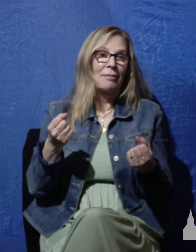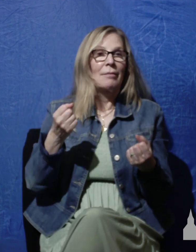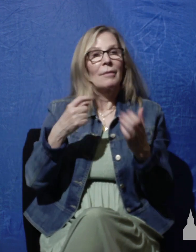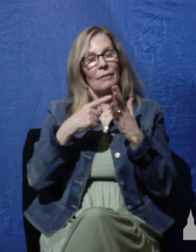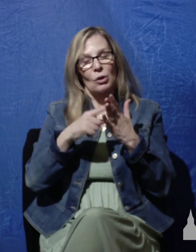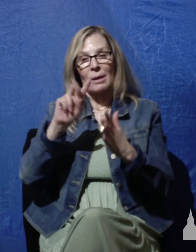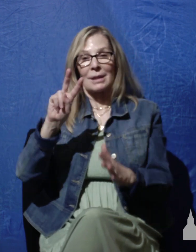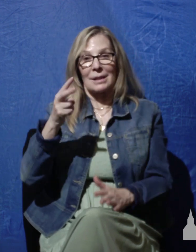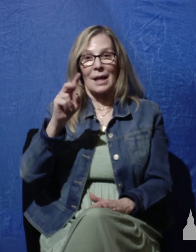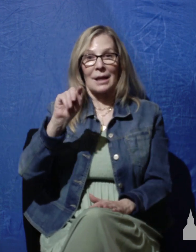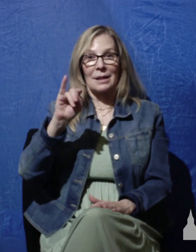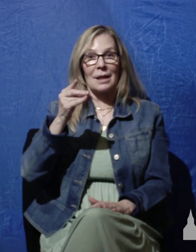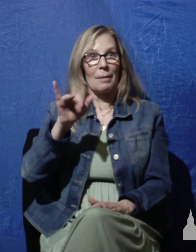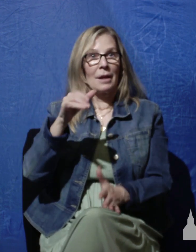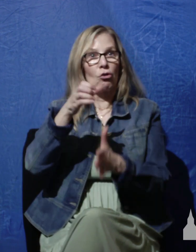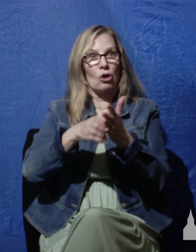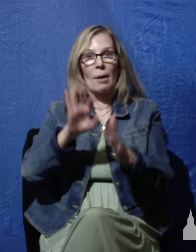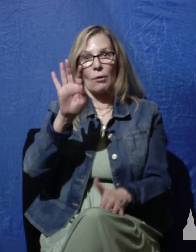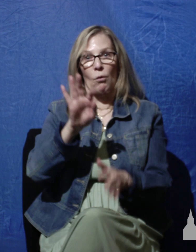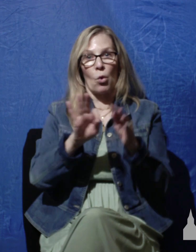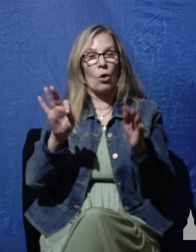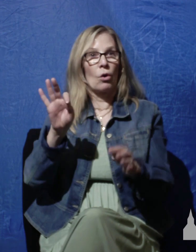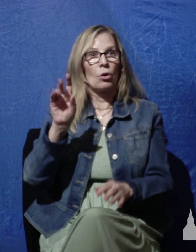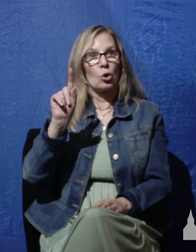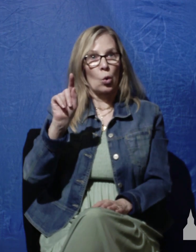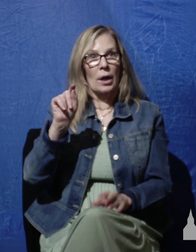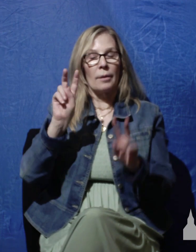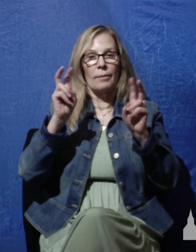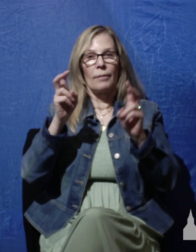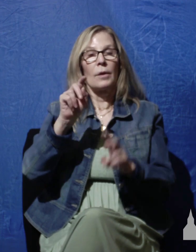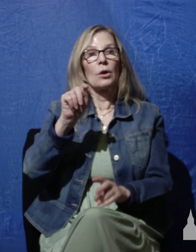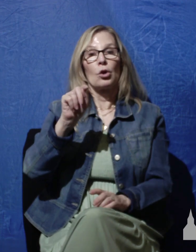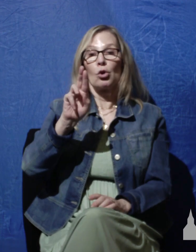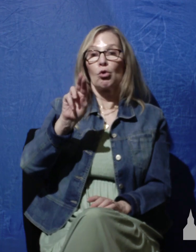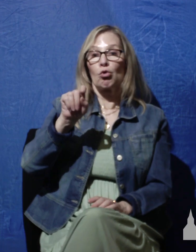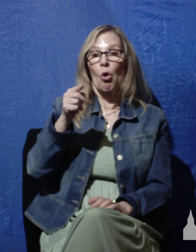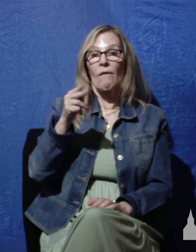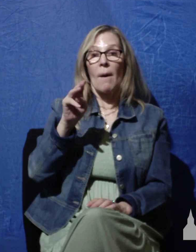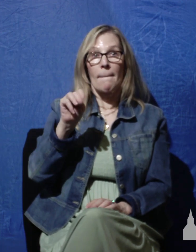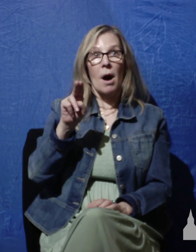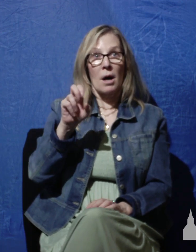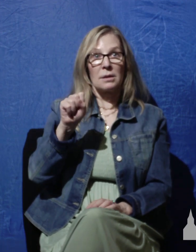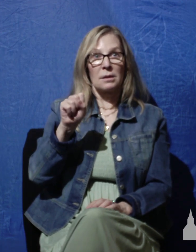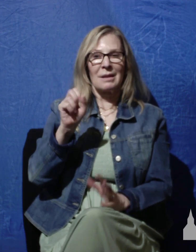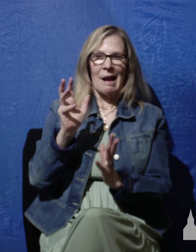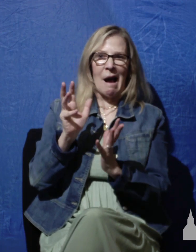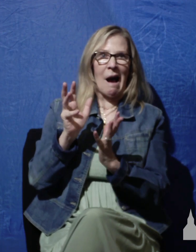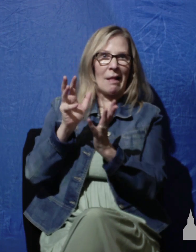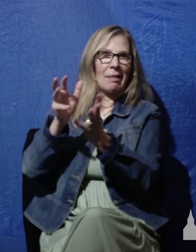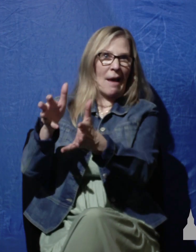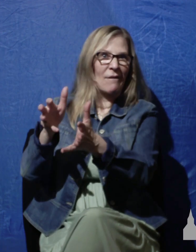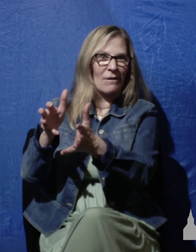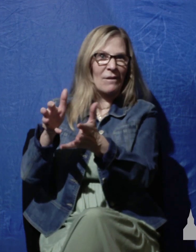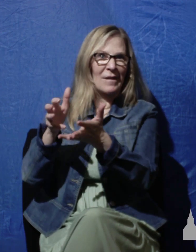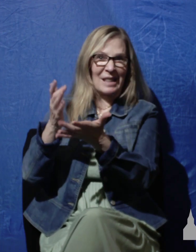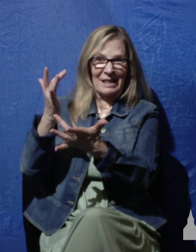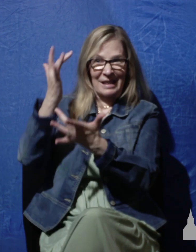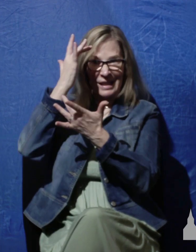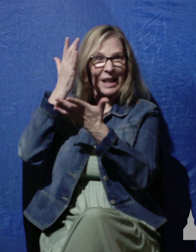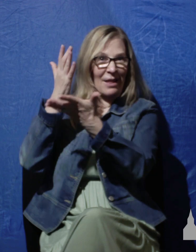Timothy 4.20, Trophimus, I left sick at Miletus. Now, Paul says here that he left one of his missionary colleagues, a man by the name